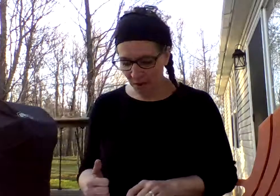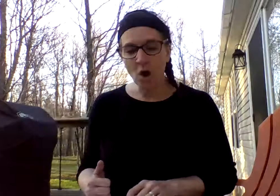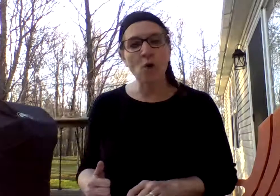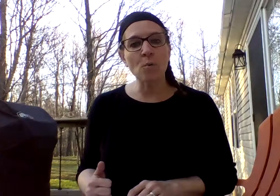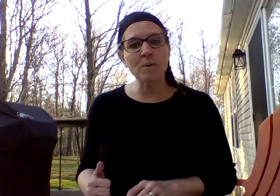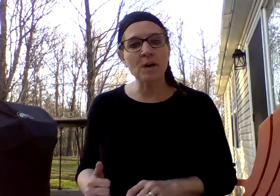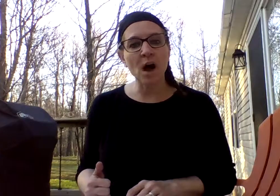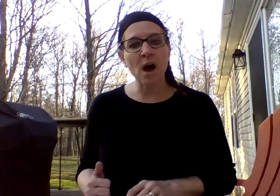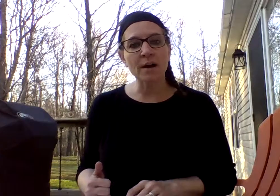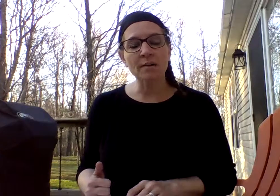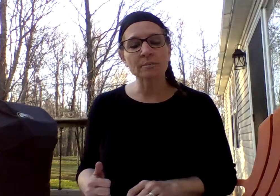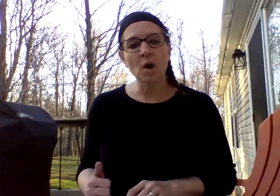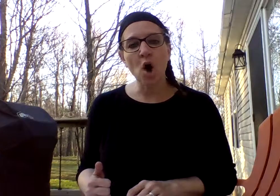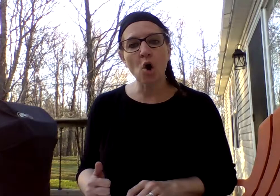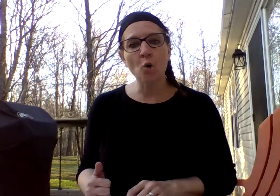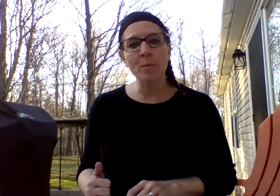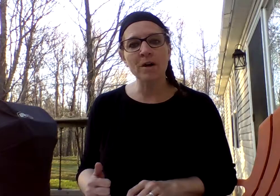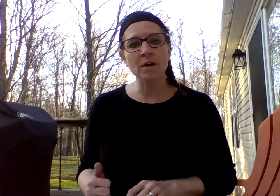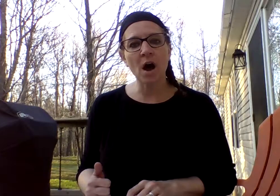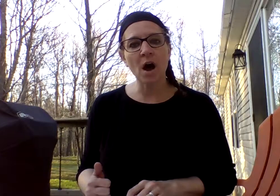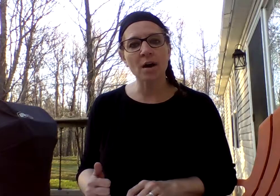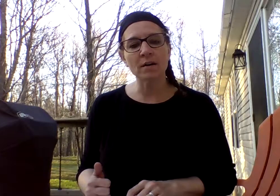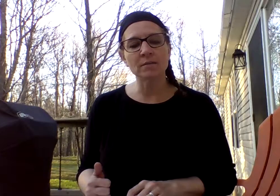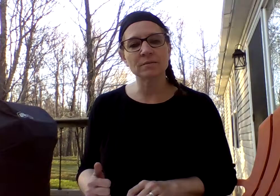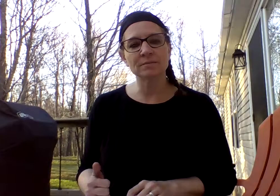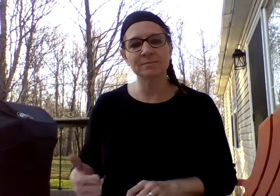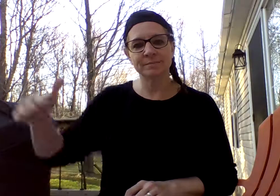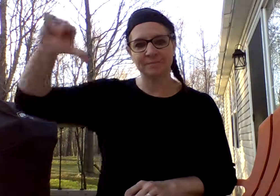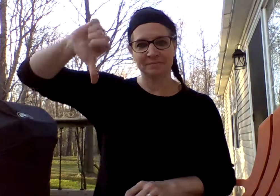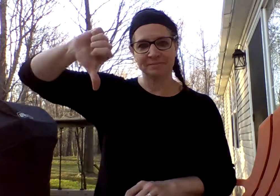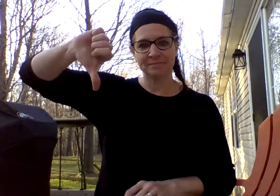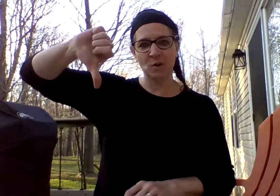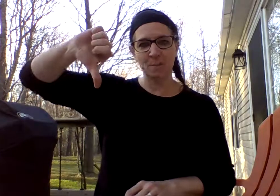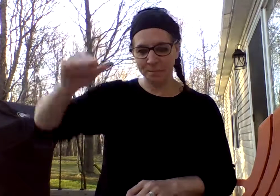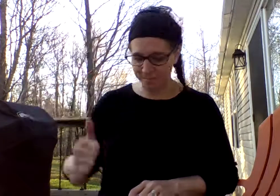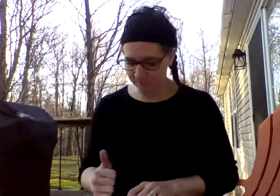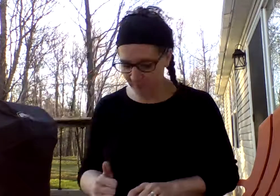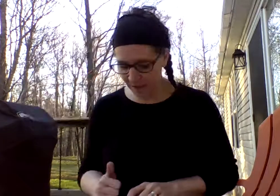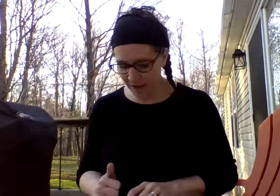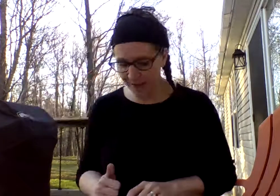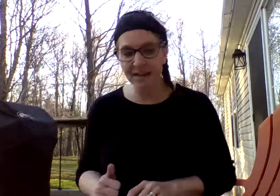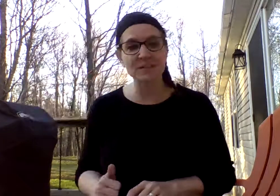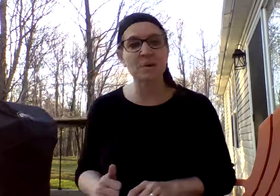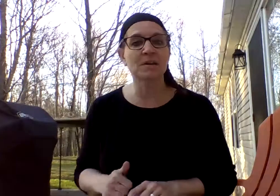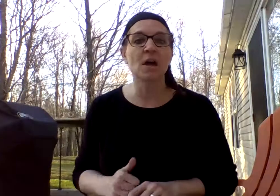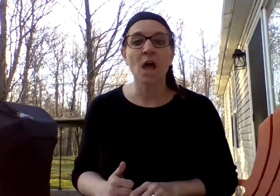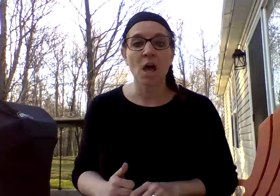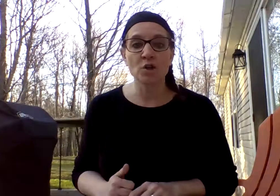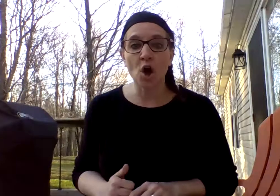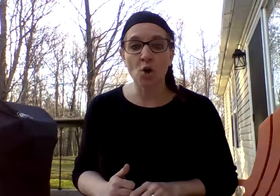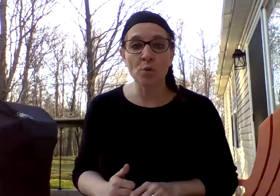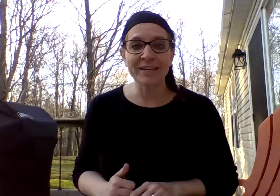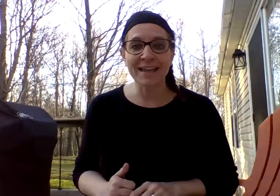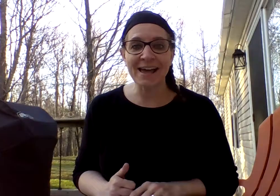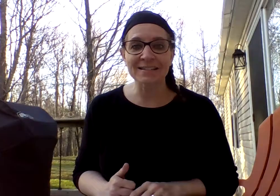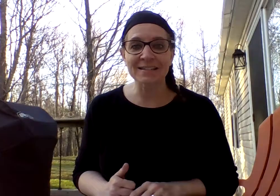Home, car. Home, car. Nope. And last one. No, yes.